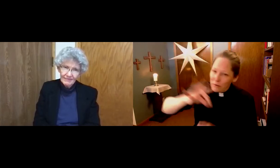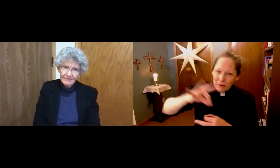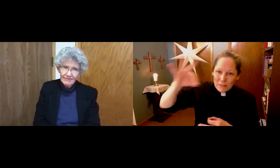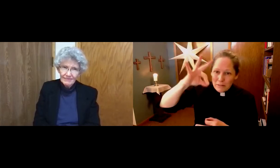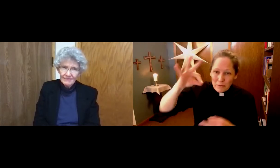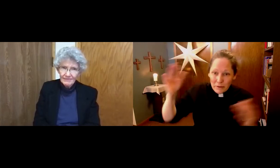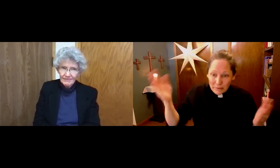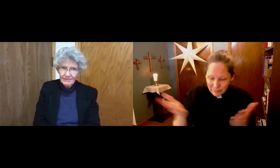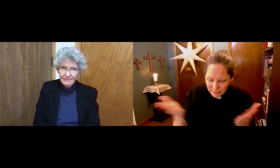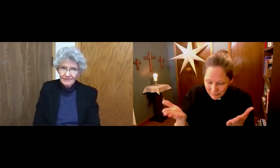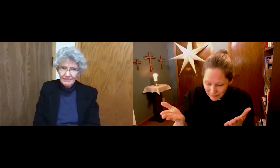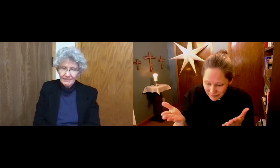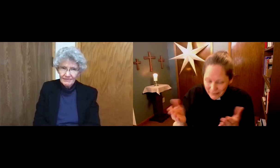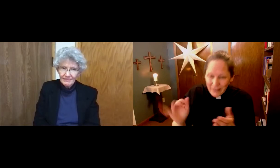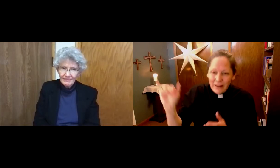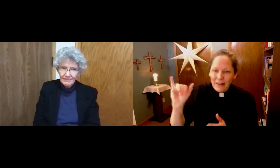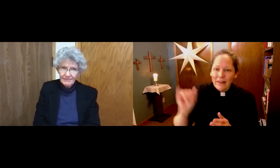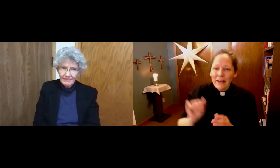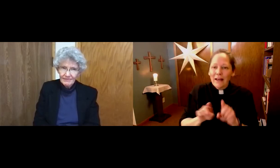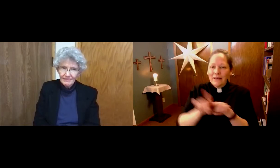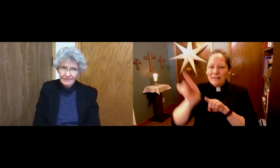Our light and our salvation.